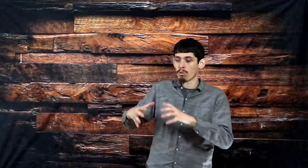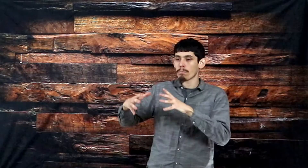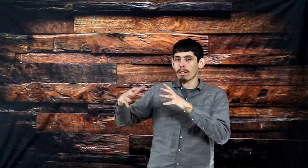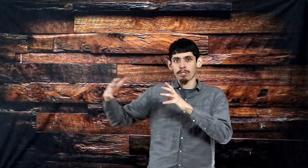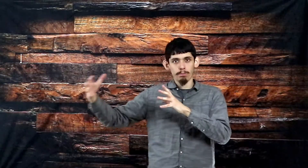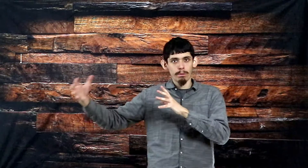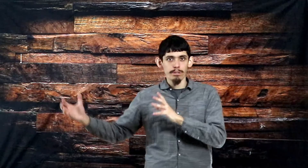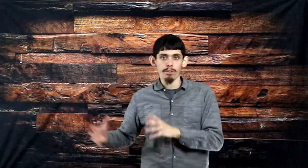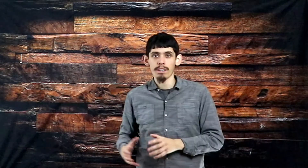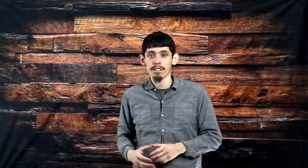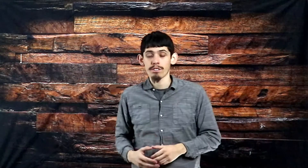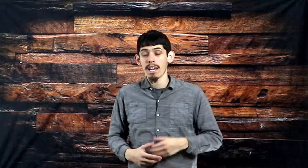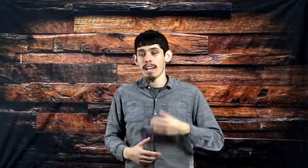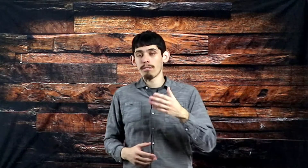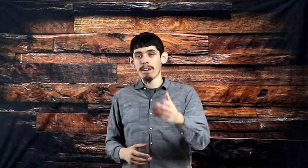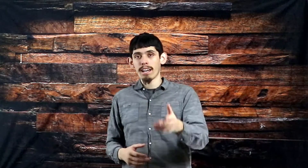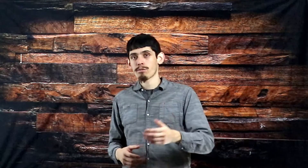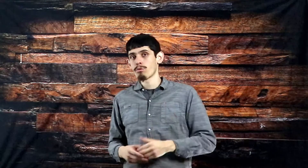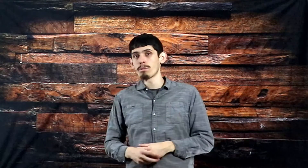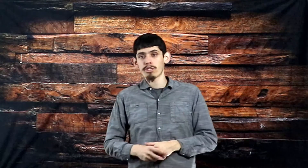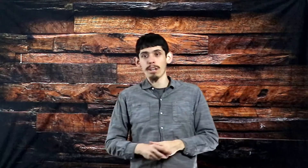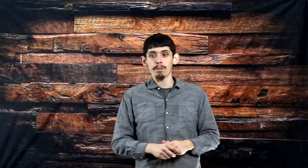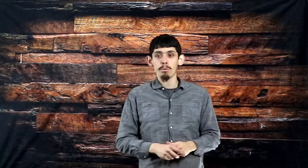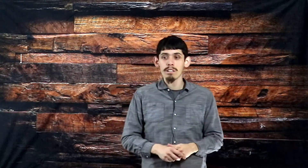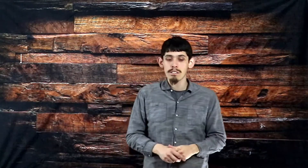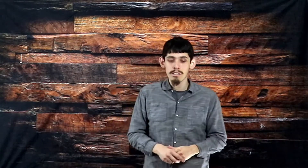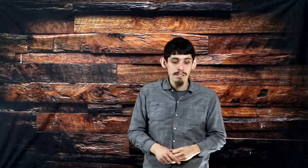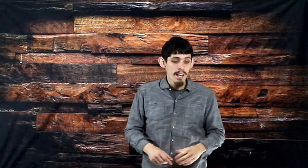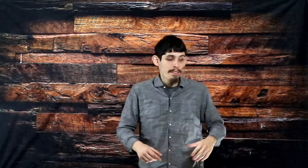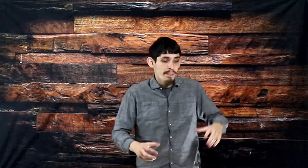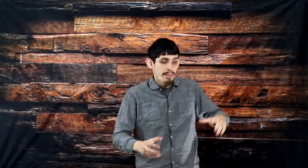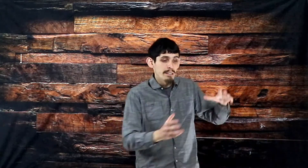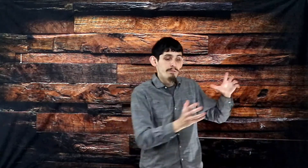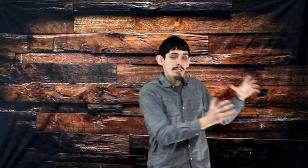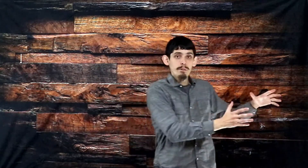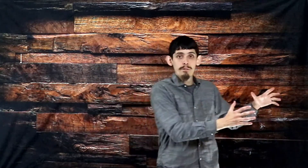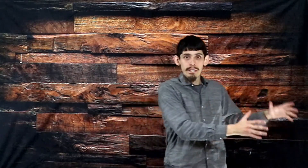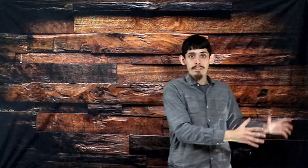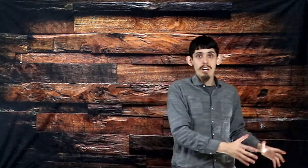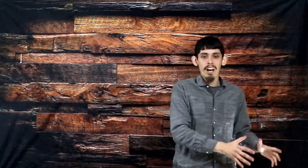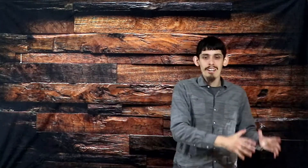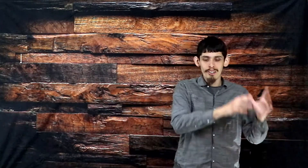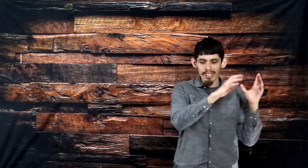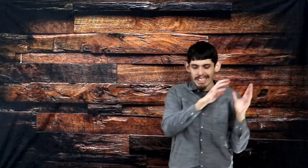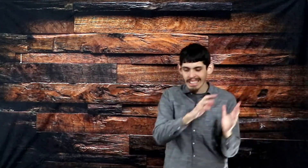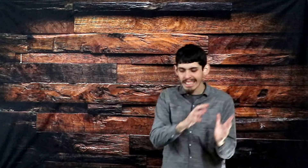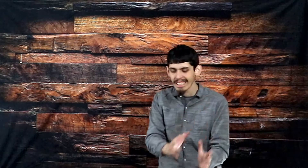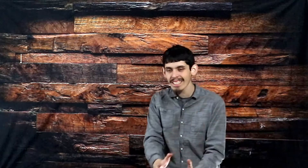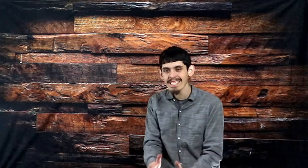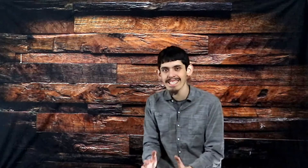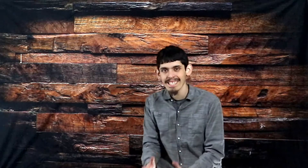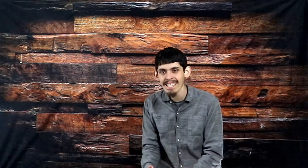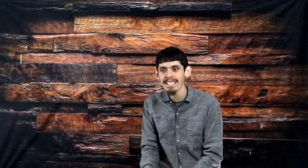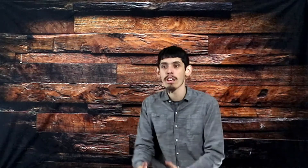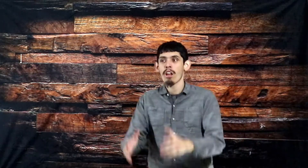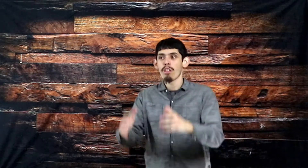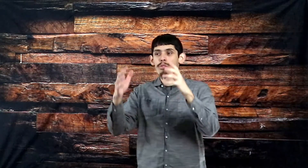about spiritual things. In fact, Romans chapter 1 says that the invisible things of God are clearly seen through